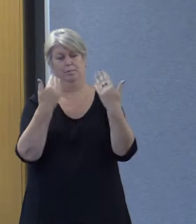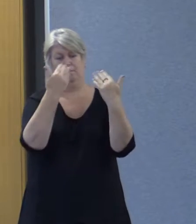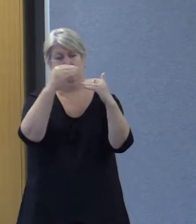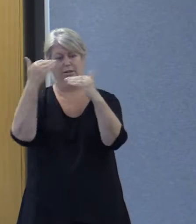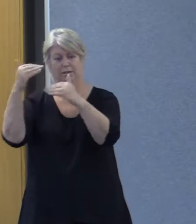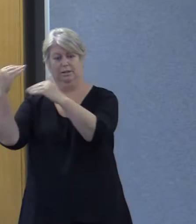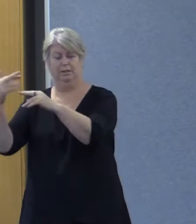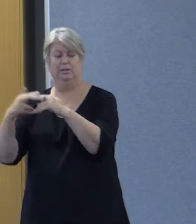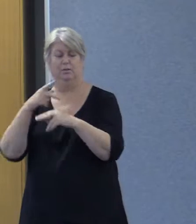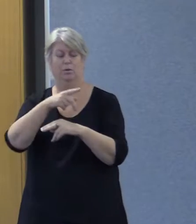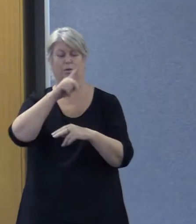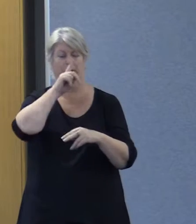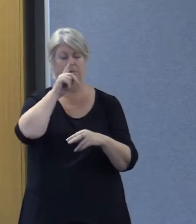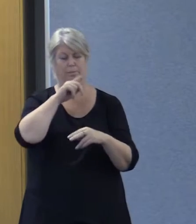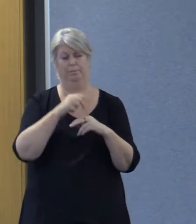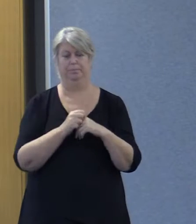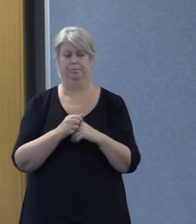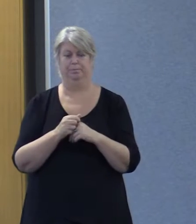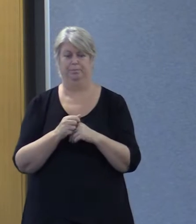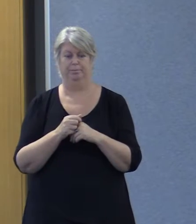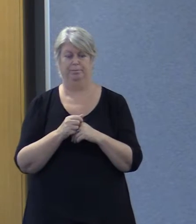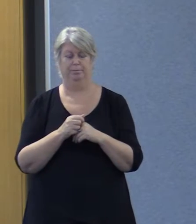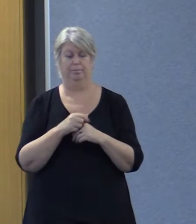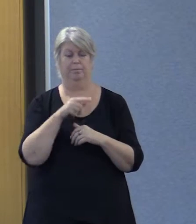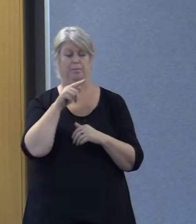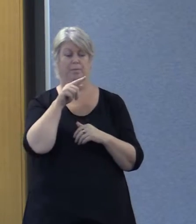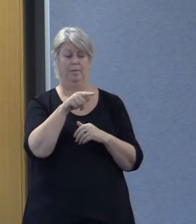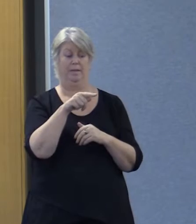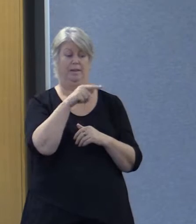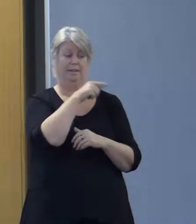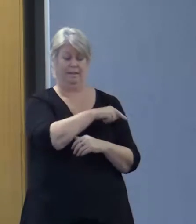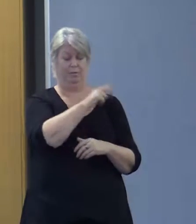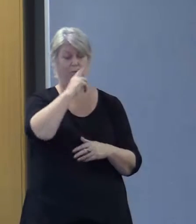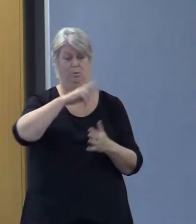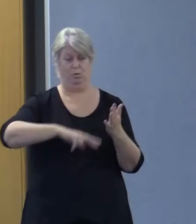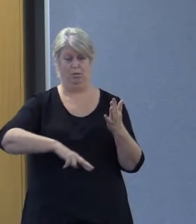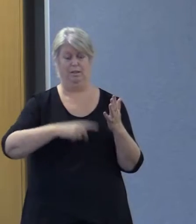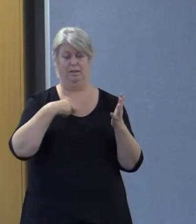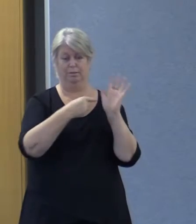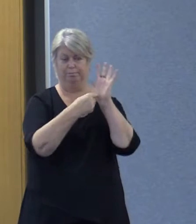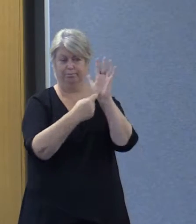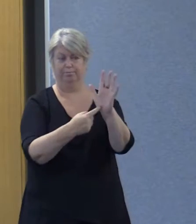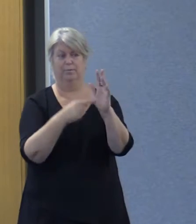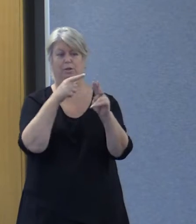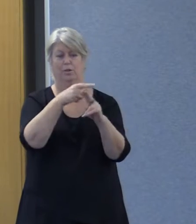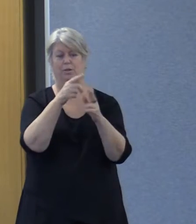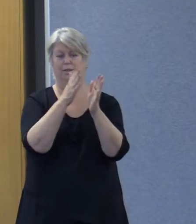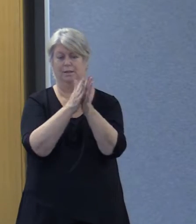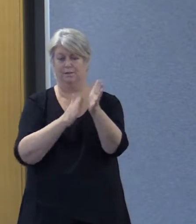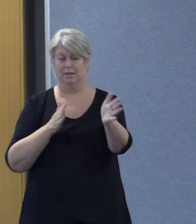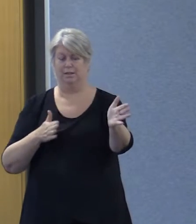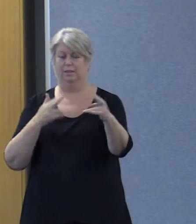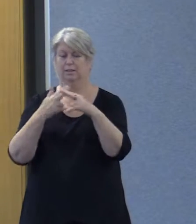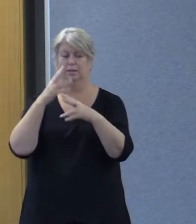the low participation levels. The purpose of this report is to highlight those issues of disadvantage that